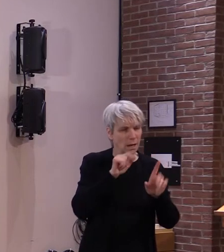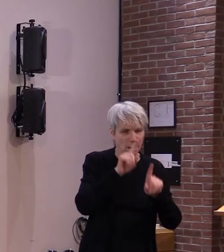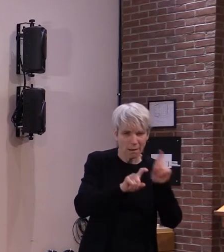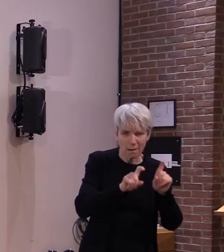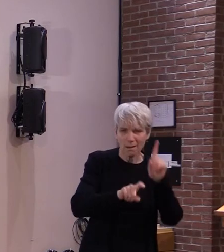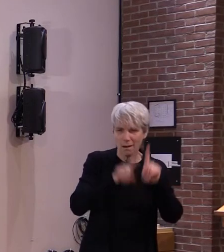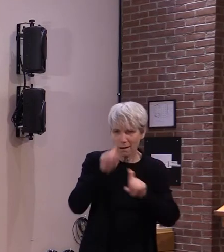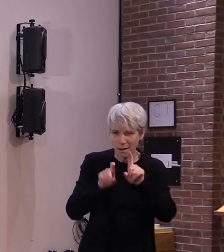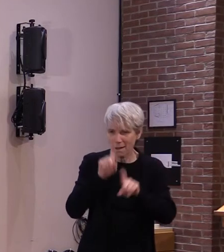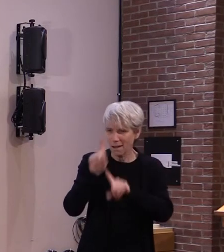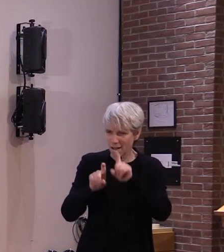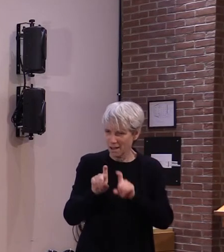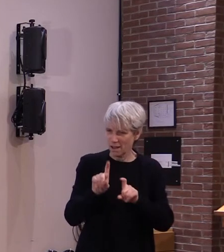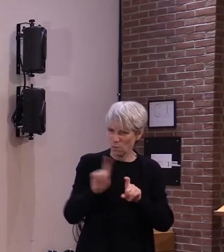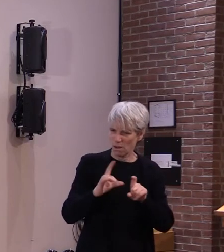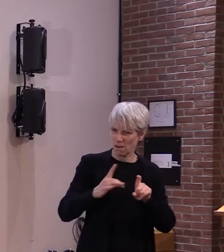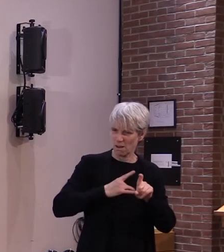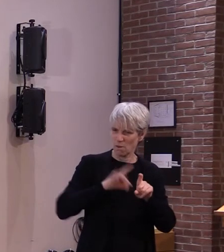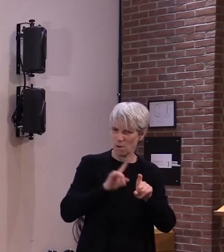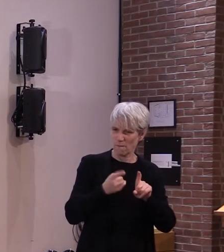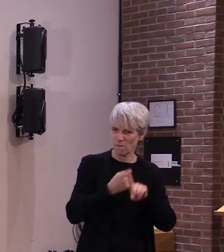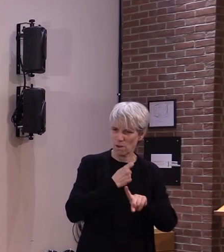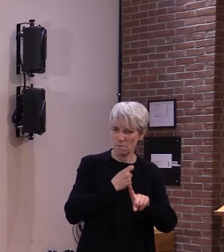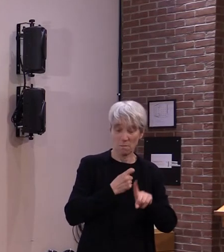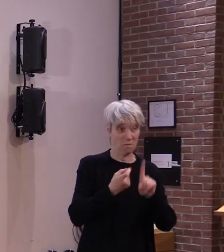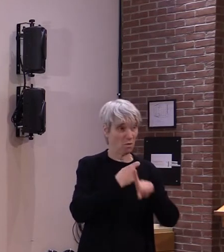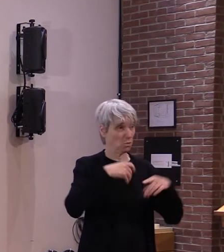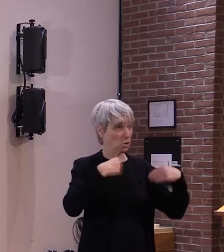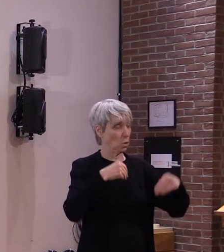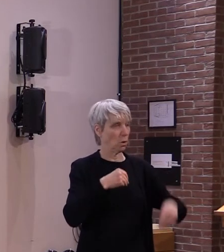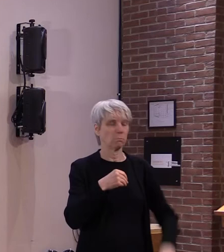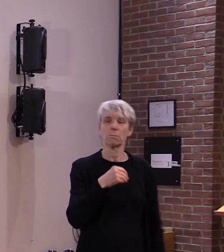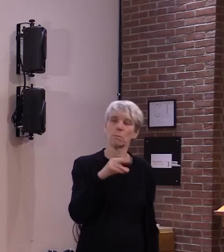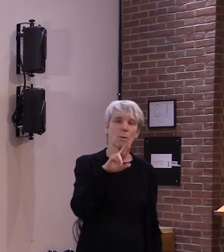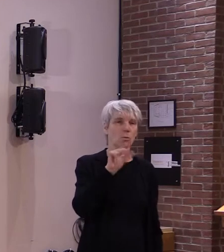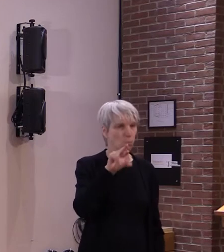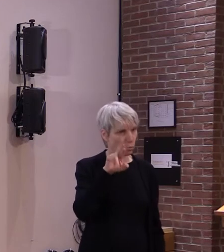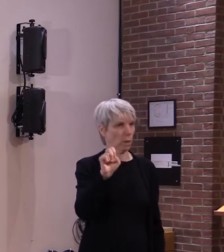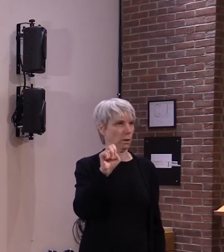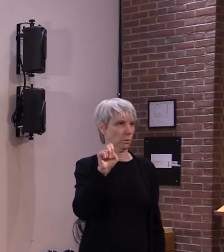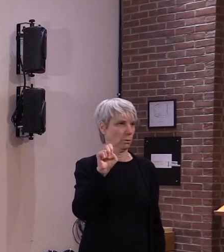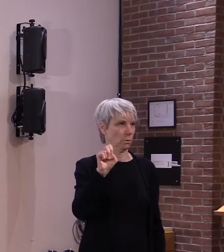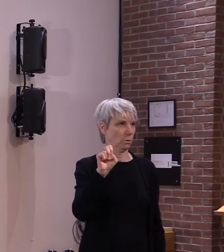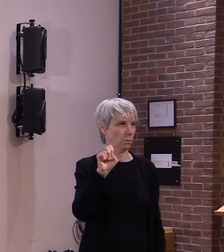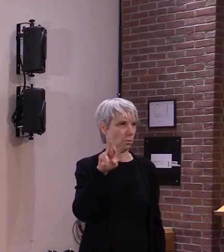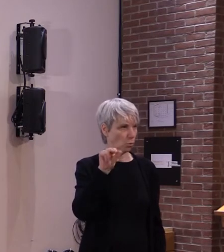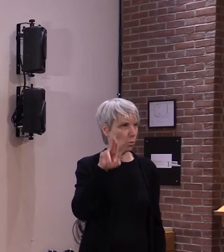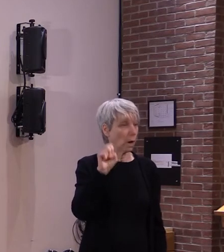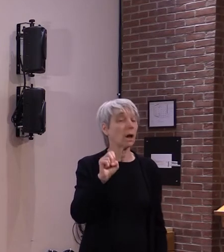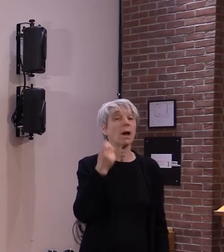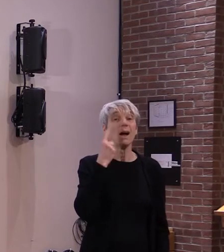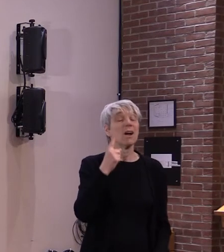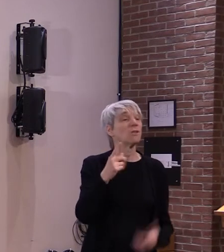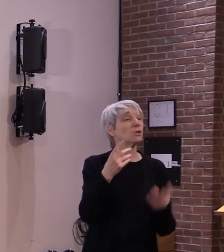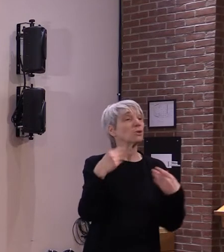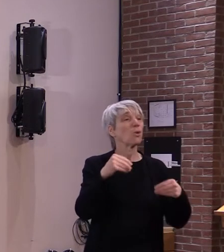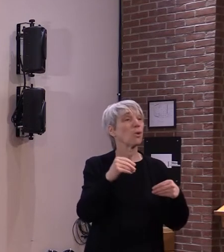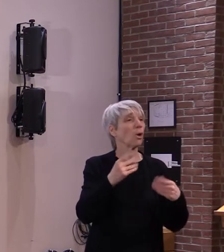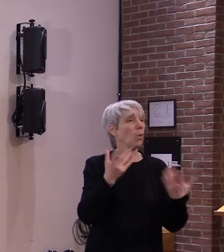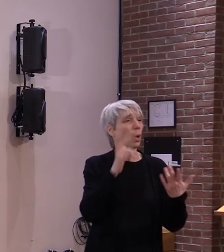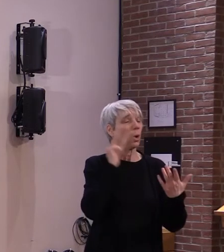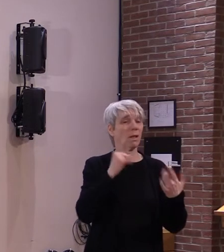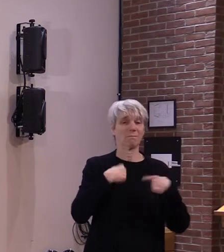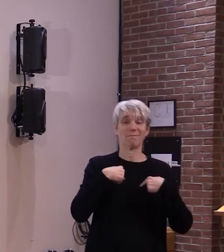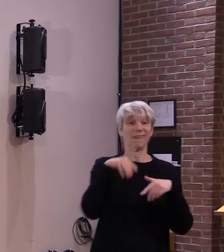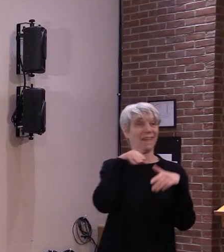the virus people are in there in a very transactional basis they go to do what they need to do and